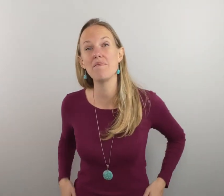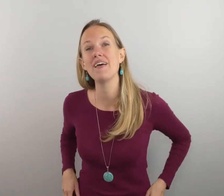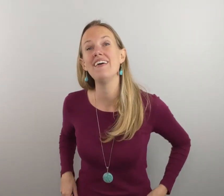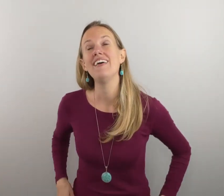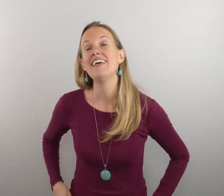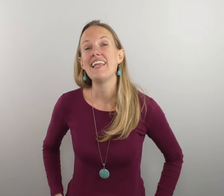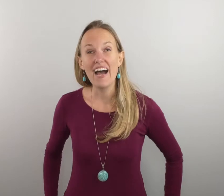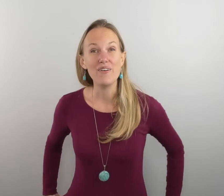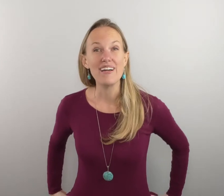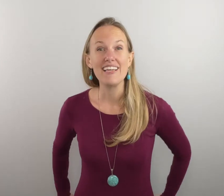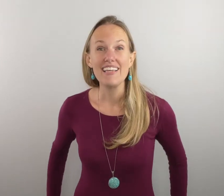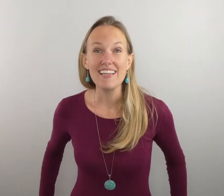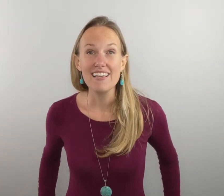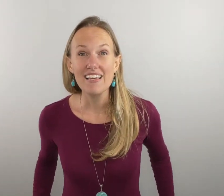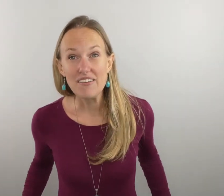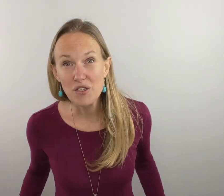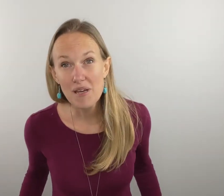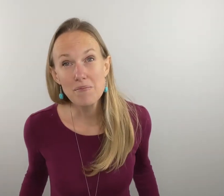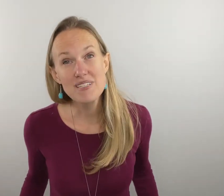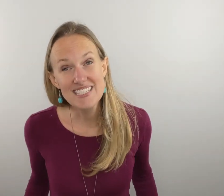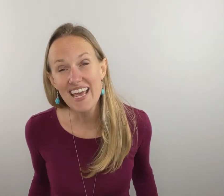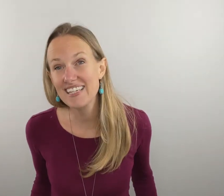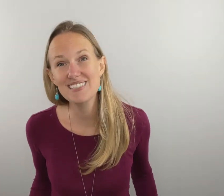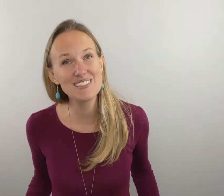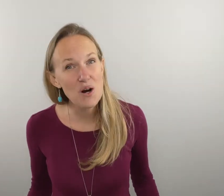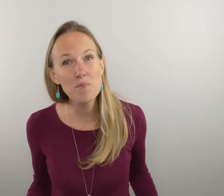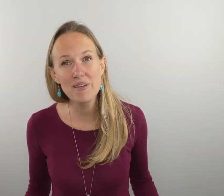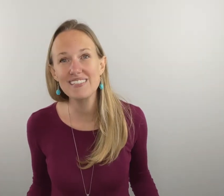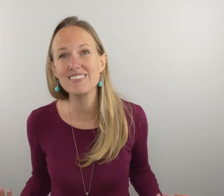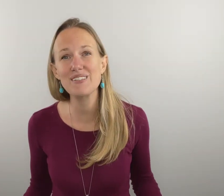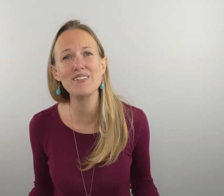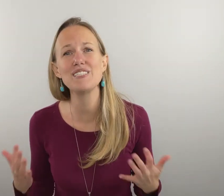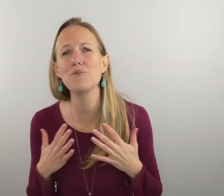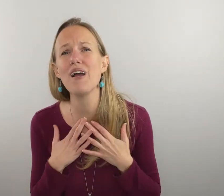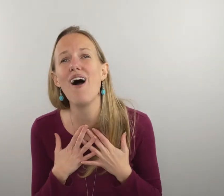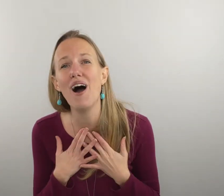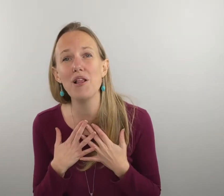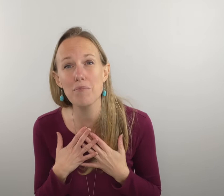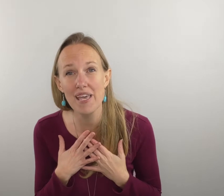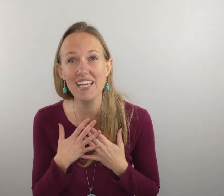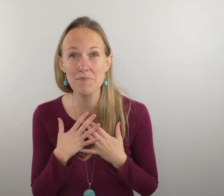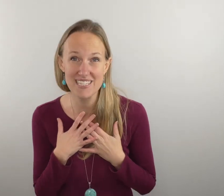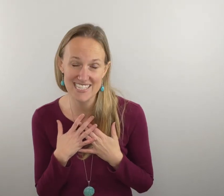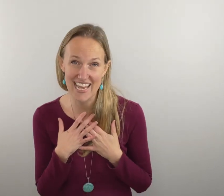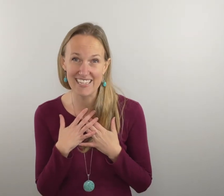now if you make mistakes don't be discouraged we all make mistakes